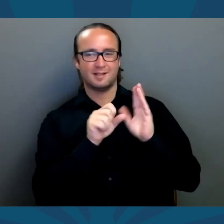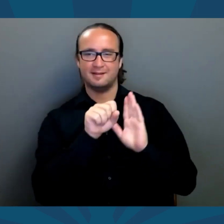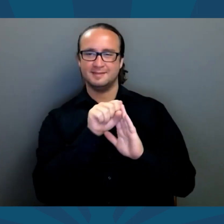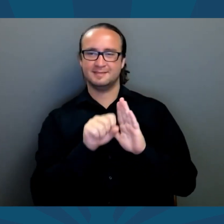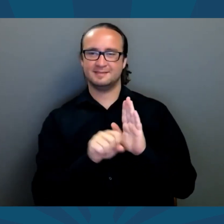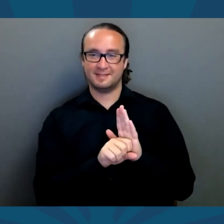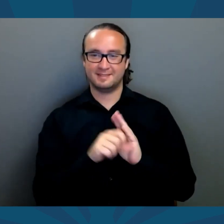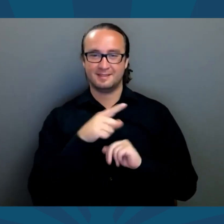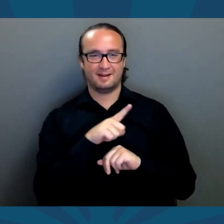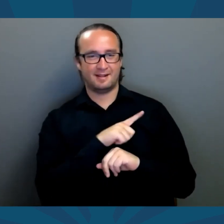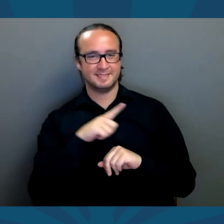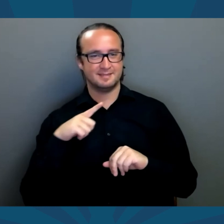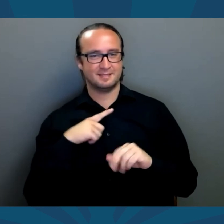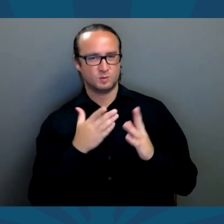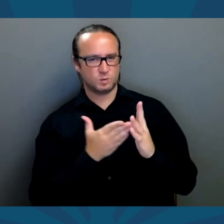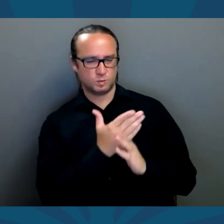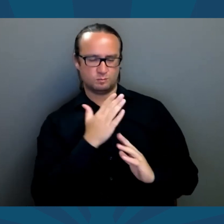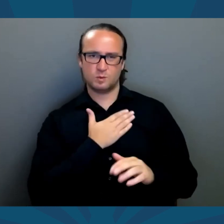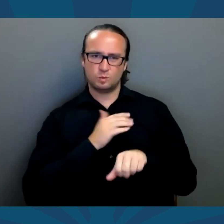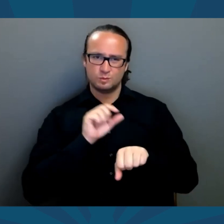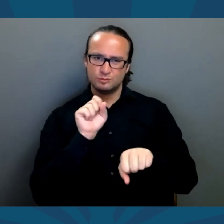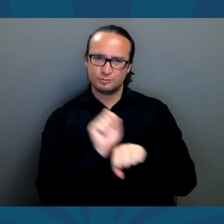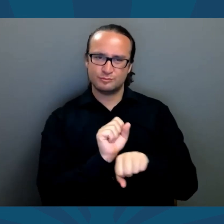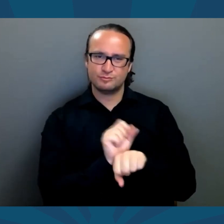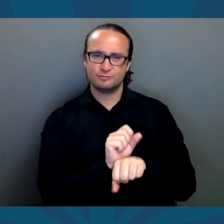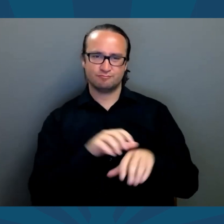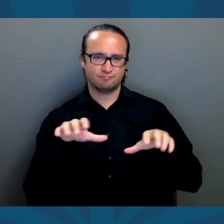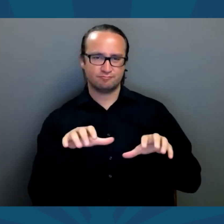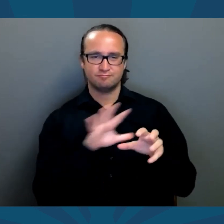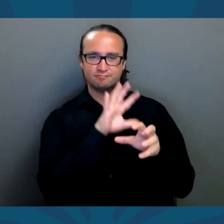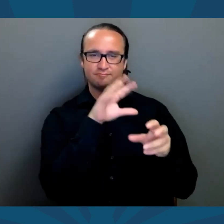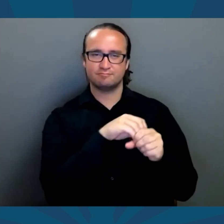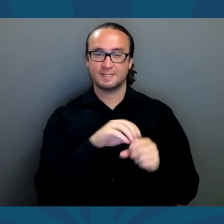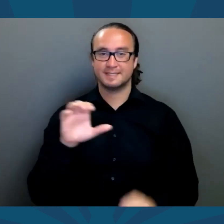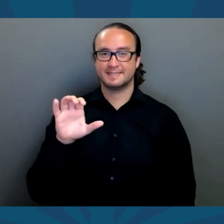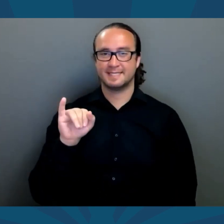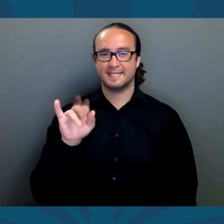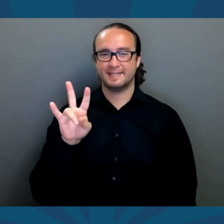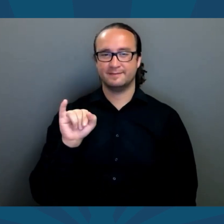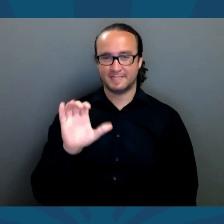through my work with Civic Engagement Beyond Voting.